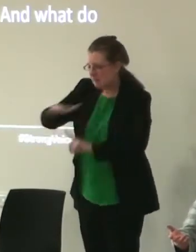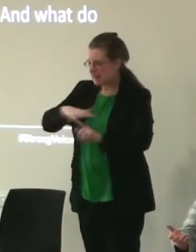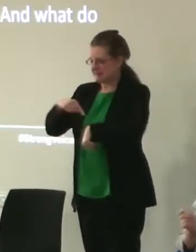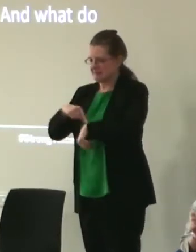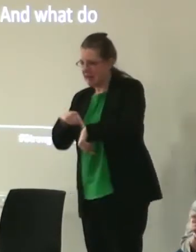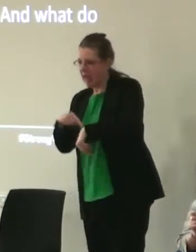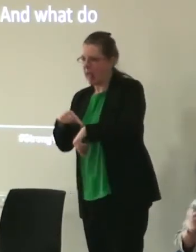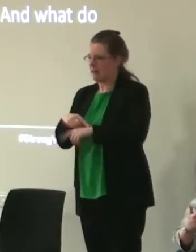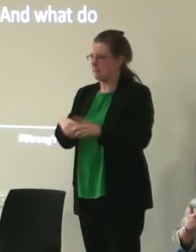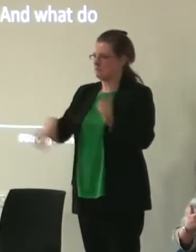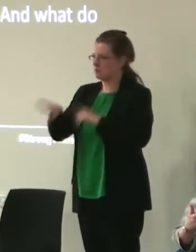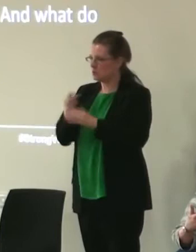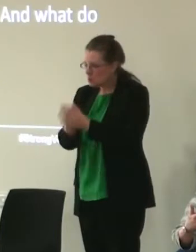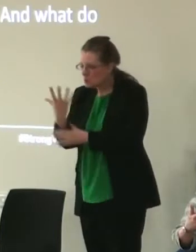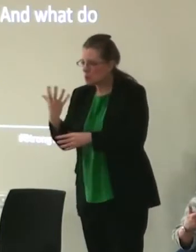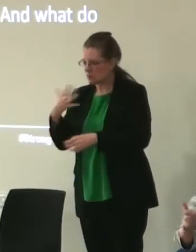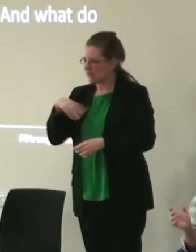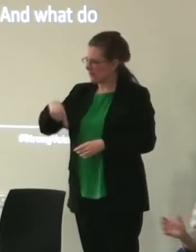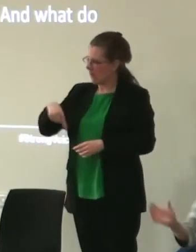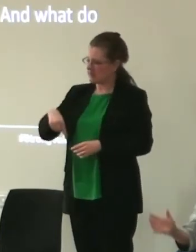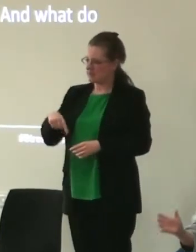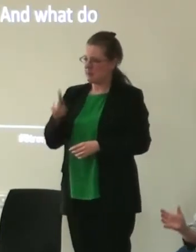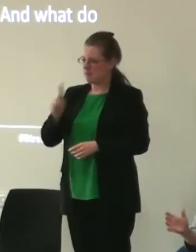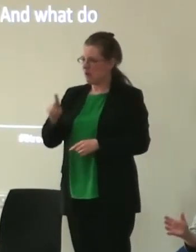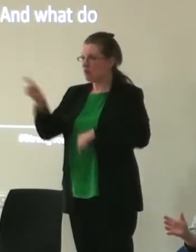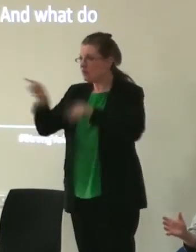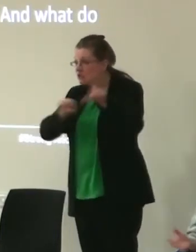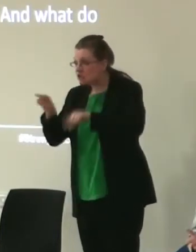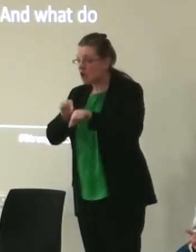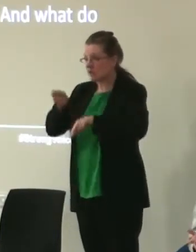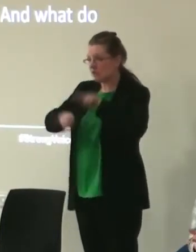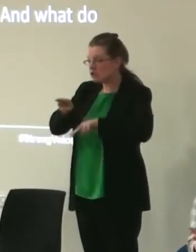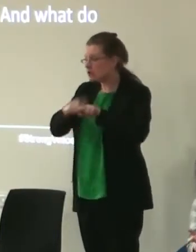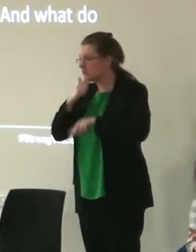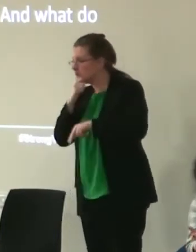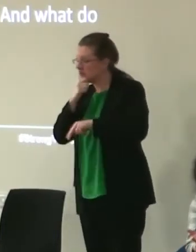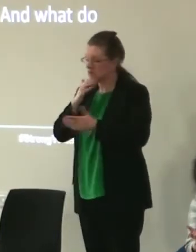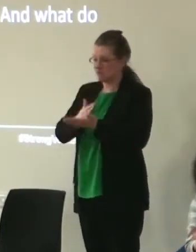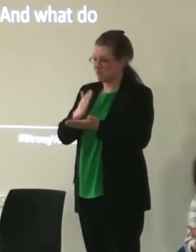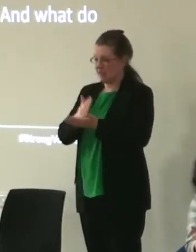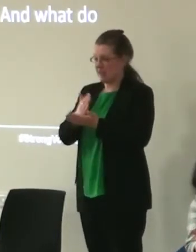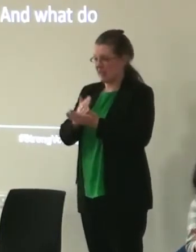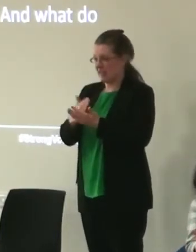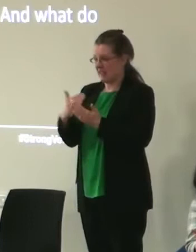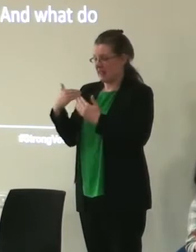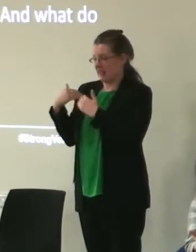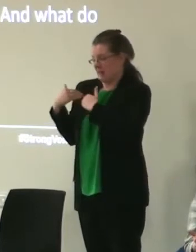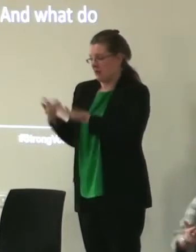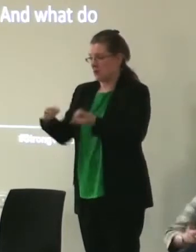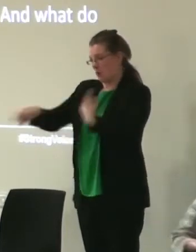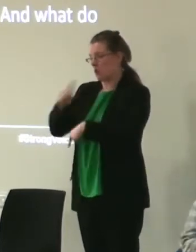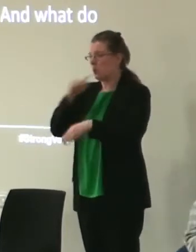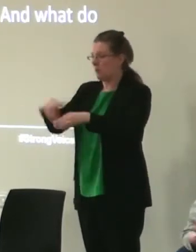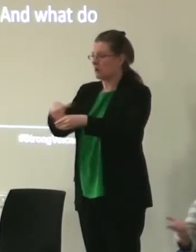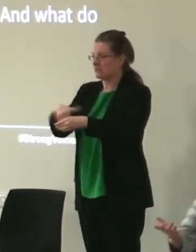to progress then I think the choice making and the judgment making really is in the hands of people participating